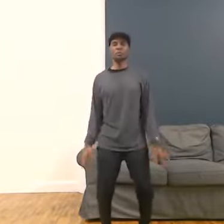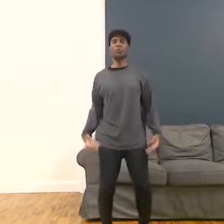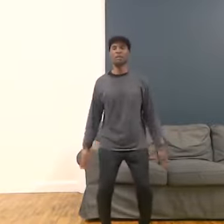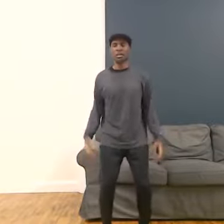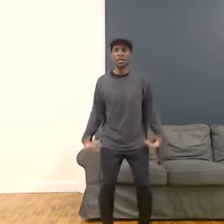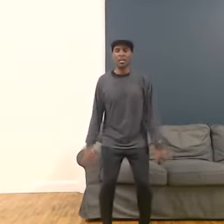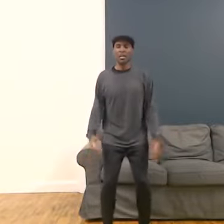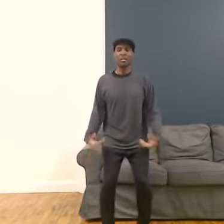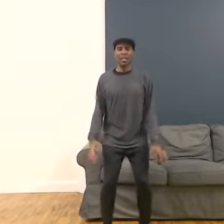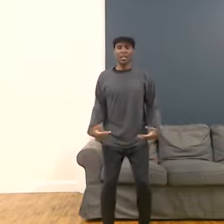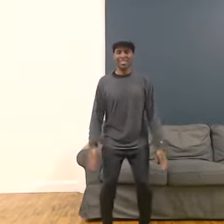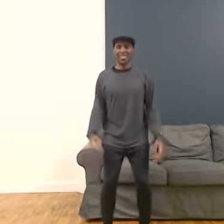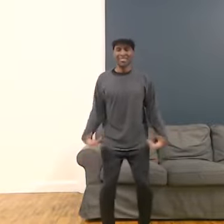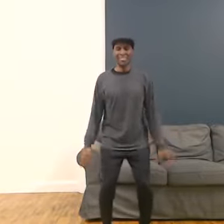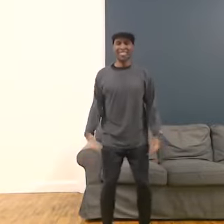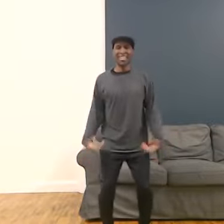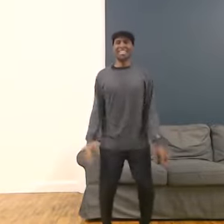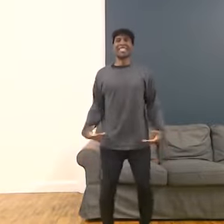we'll let out a sigh.